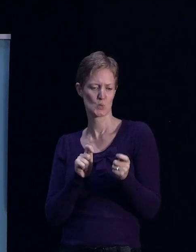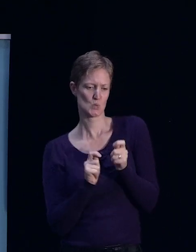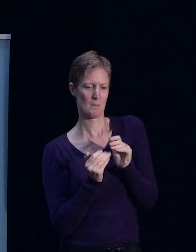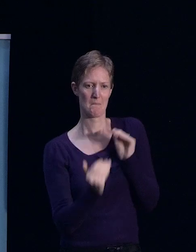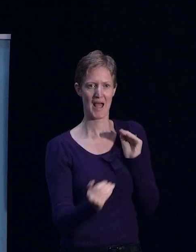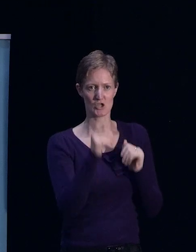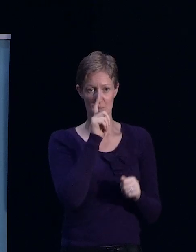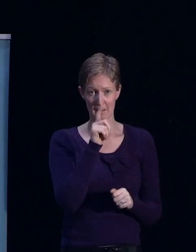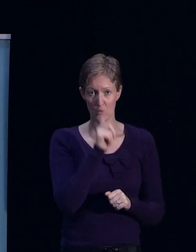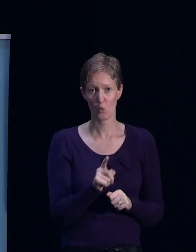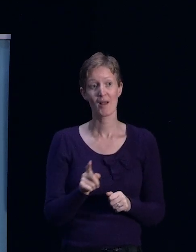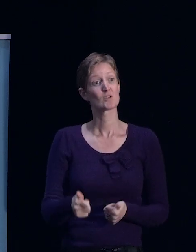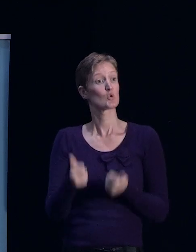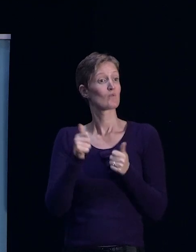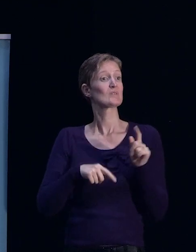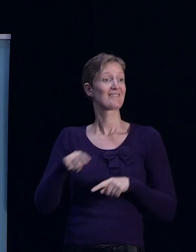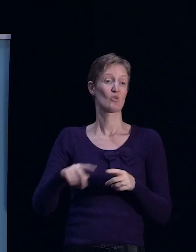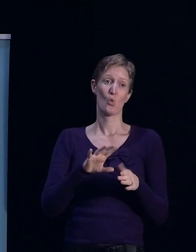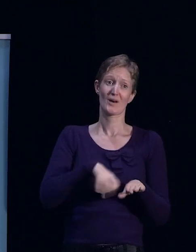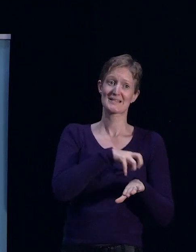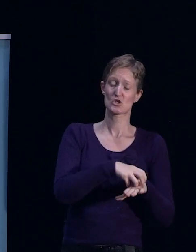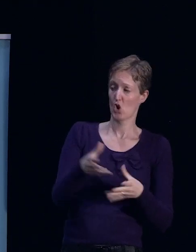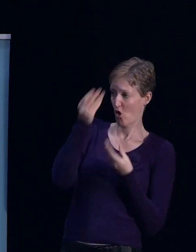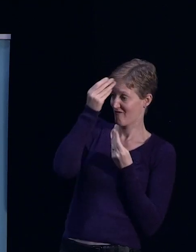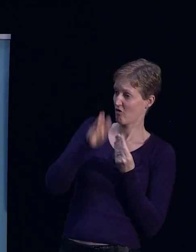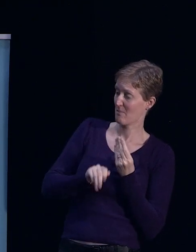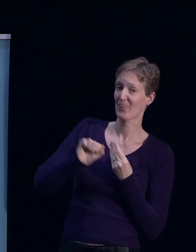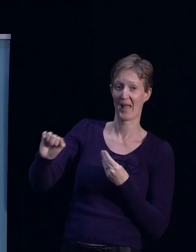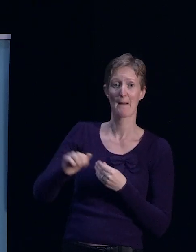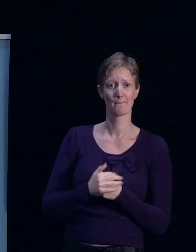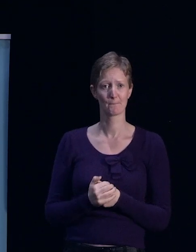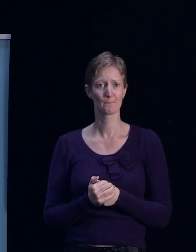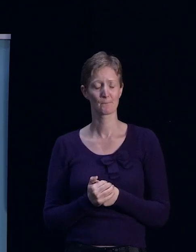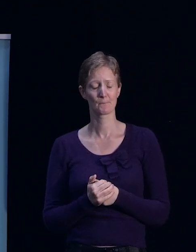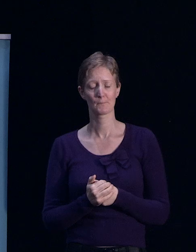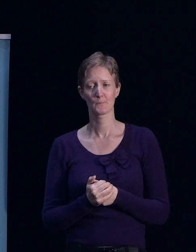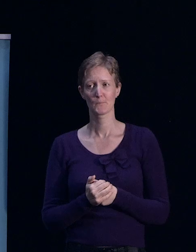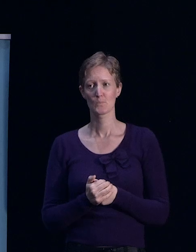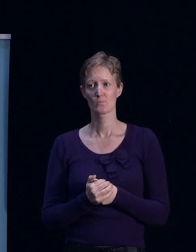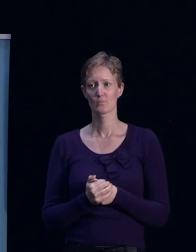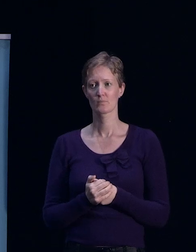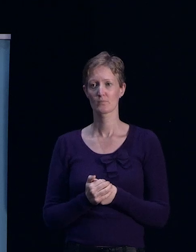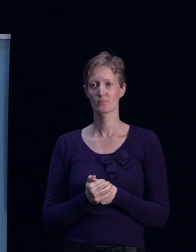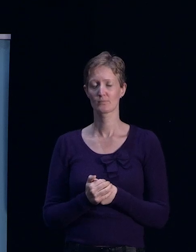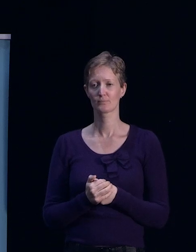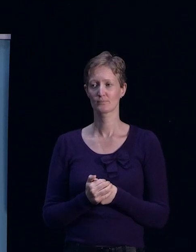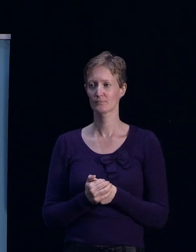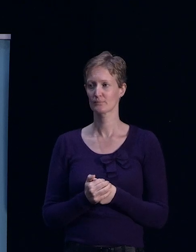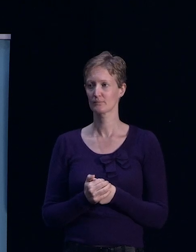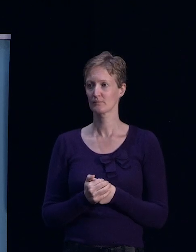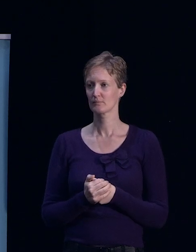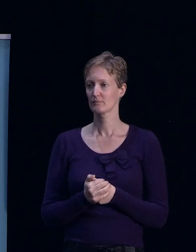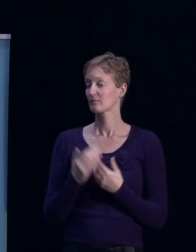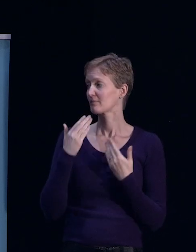other organisations to learn from them, actually. I, I would say me personally. Uh, it's actually been very humbling. So, um,